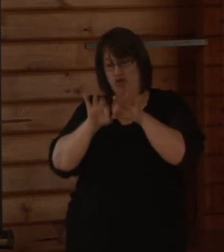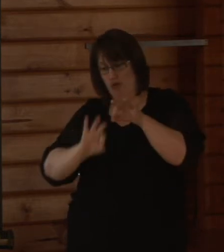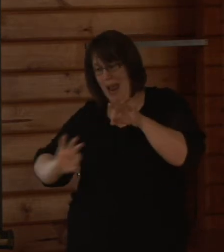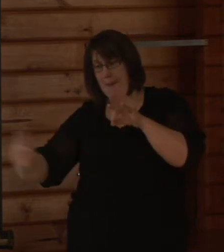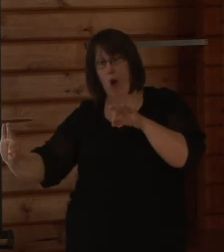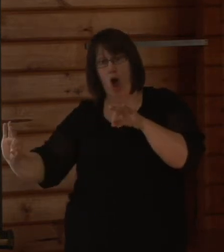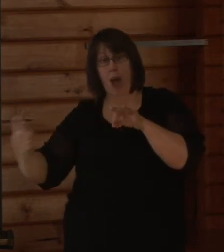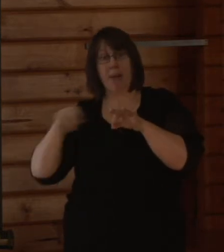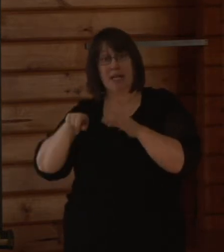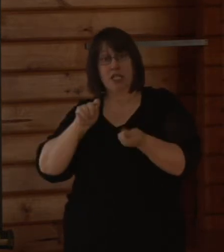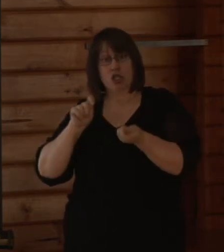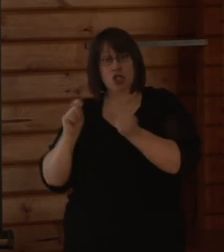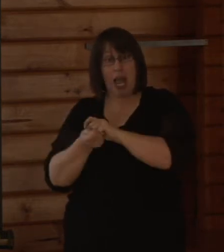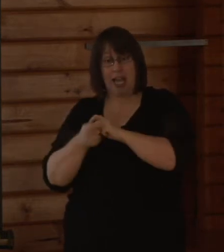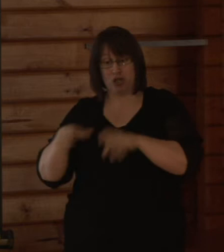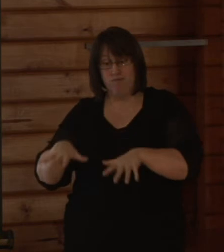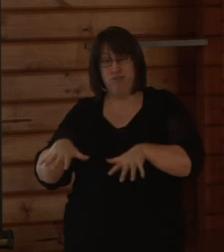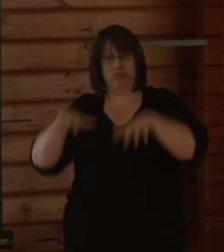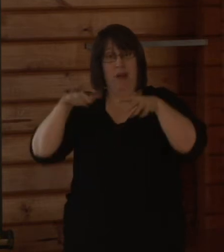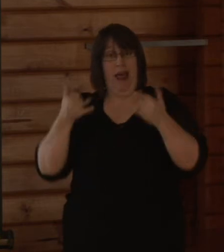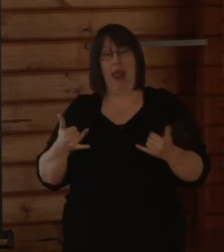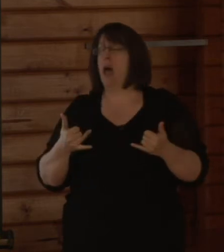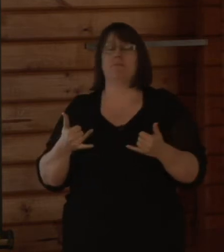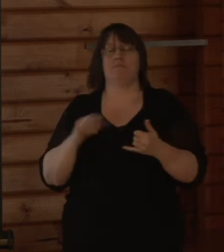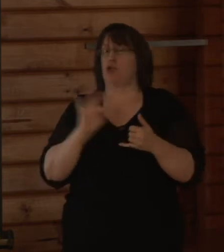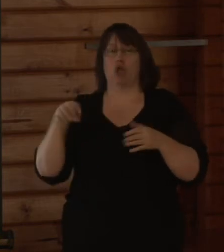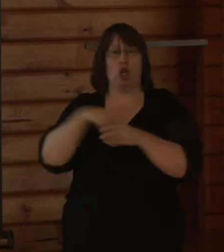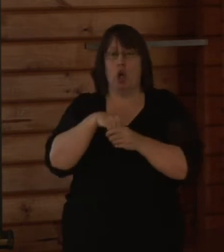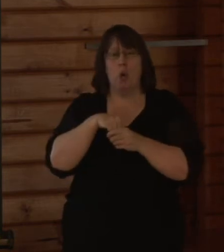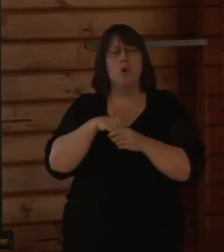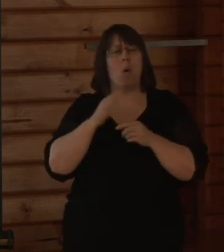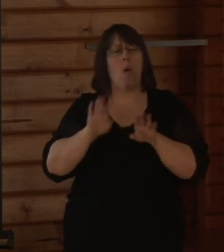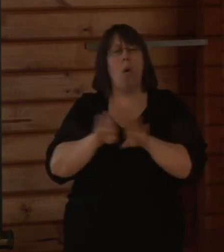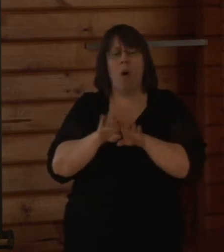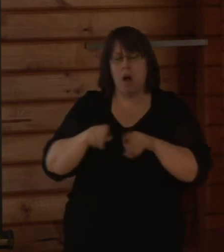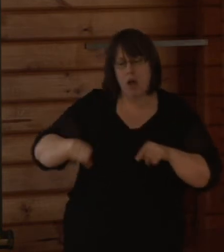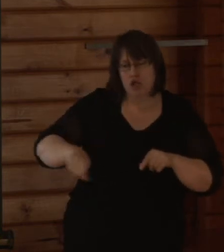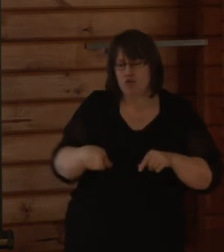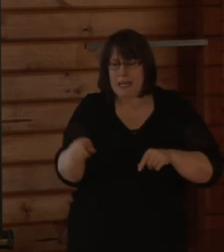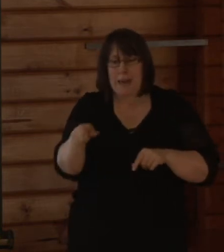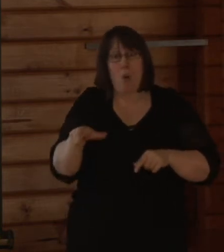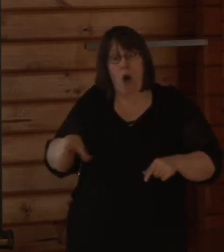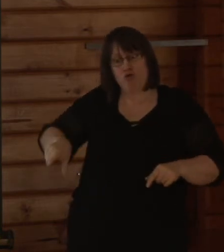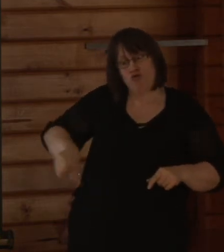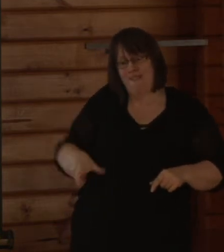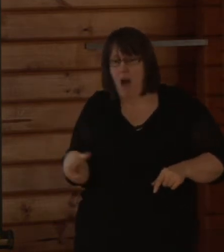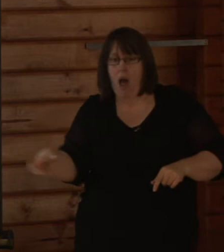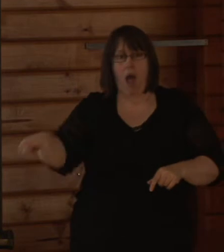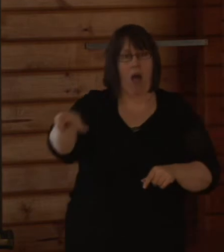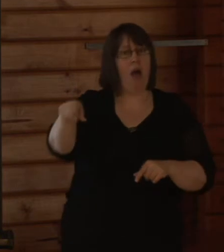due to the earthquake, or increases in flooding due to changes in streams and rivers that are off-site.